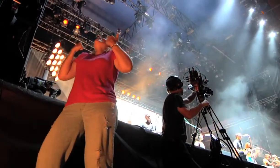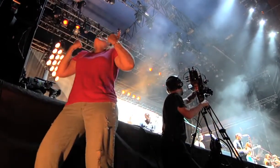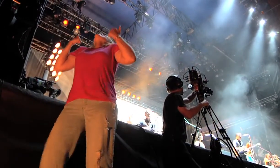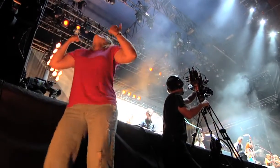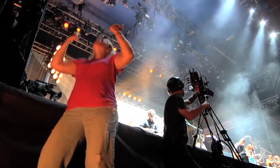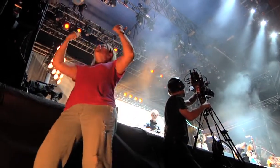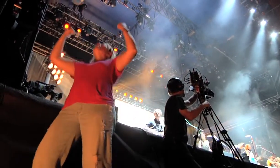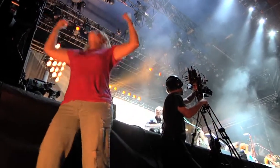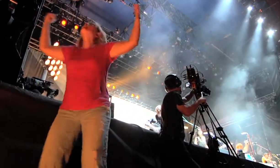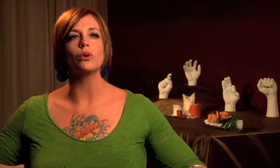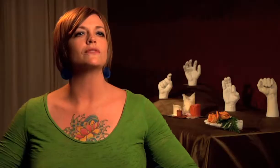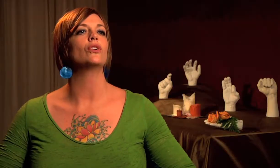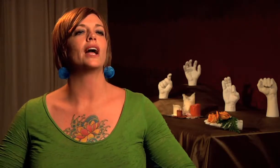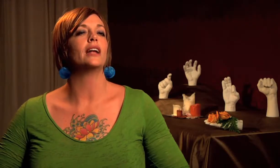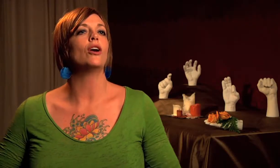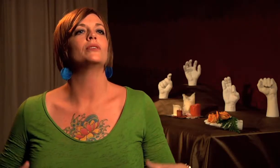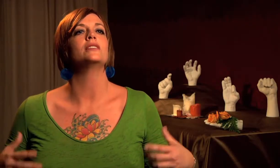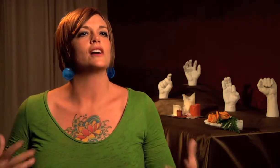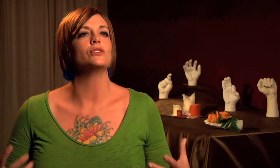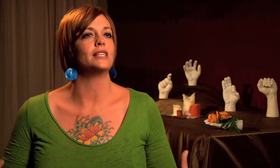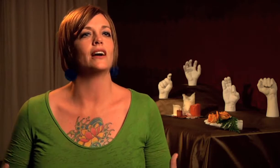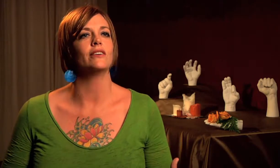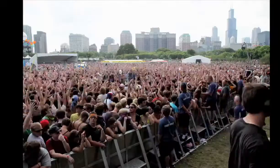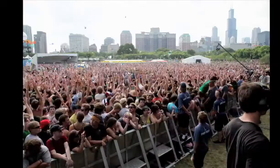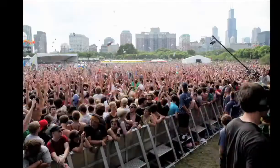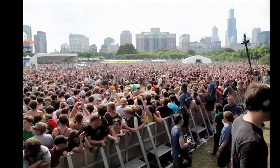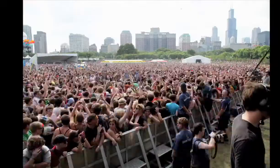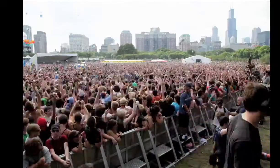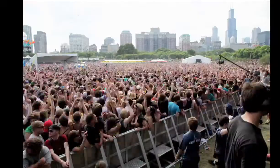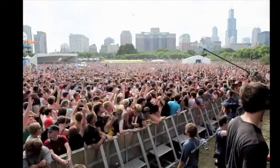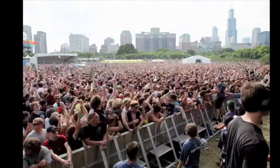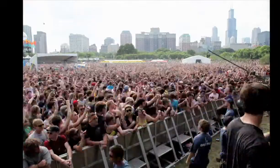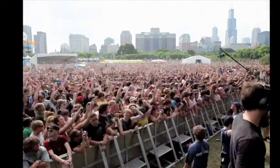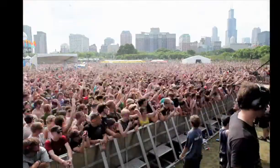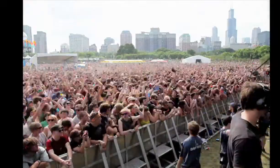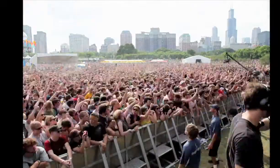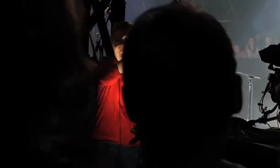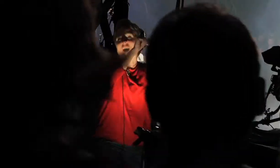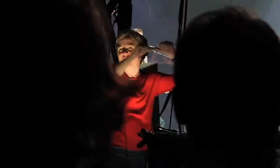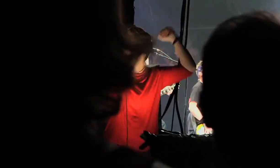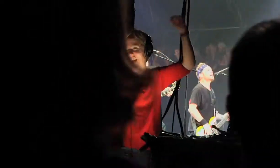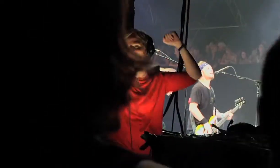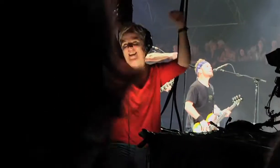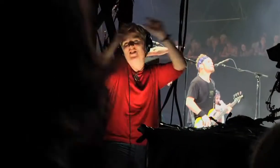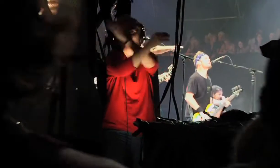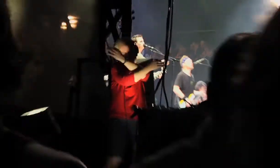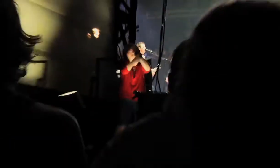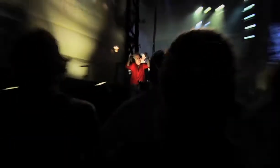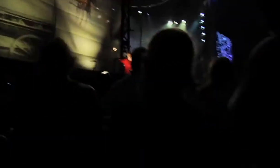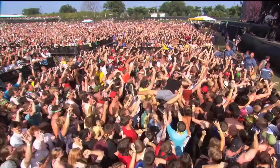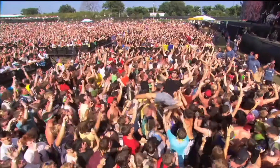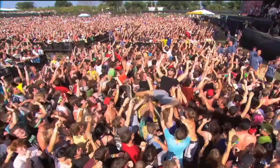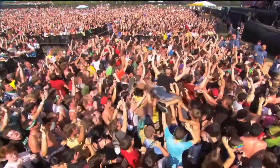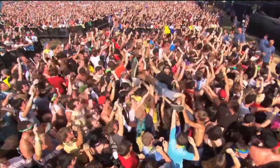crowd. And sometimes that energy is forceful and it almost knocks you down. The audience really, really feeds you, you know,